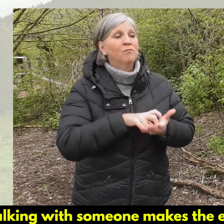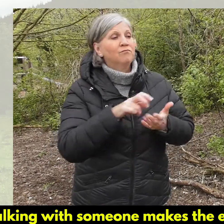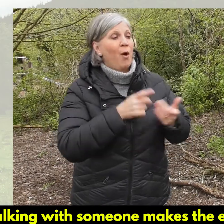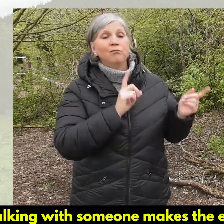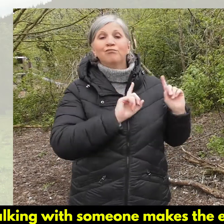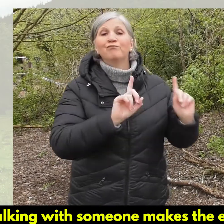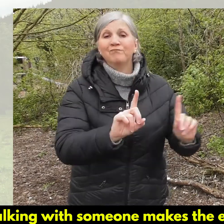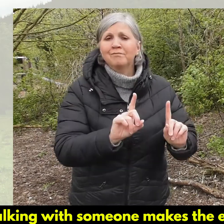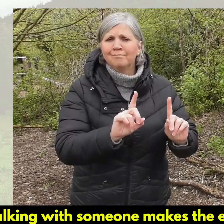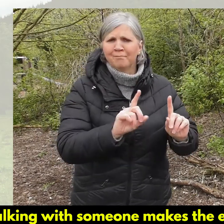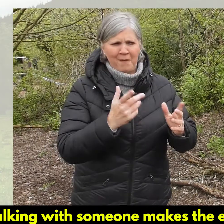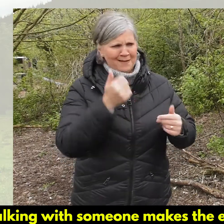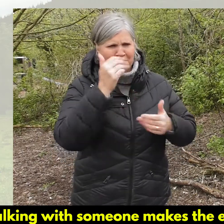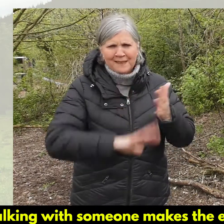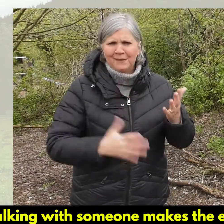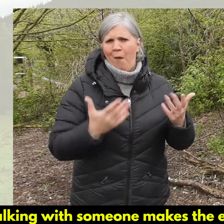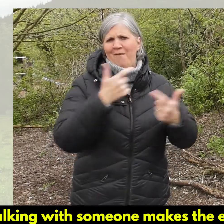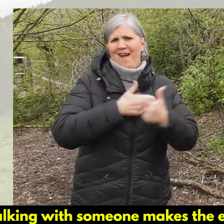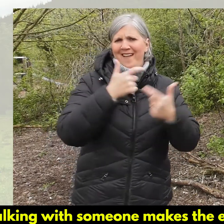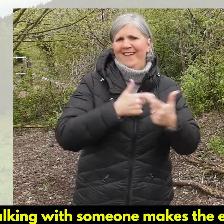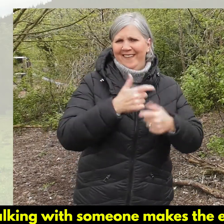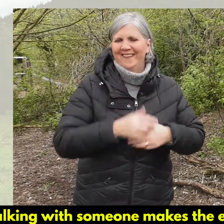Walking with someone makes the experience more fun.